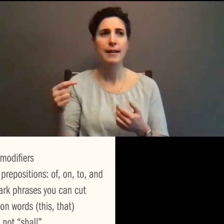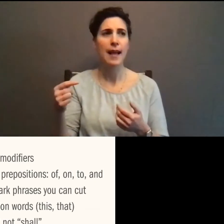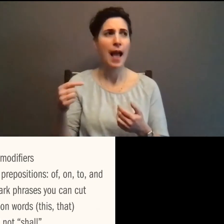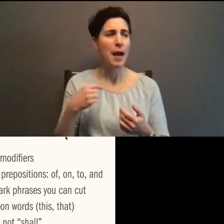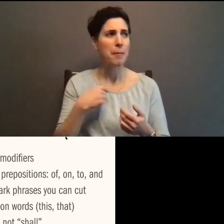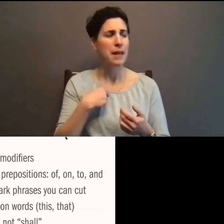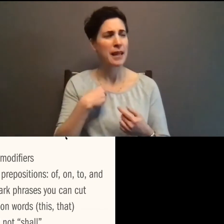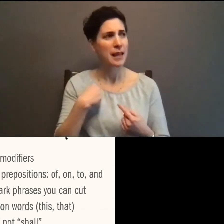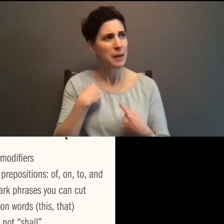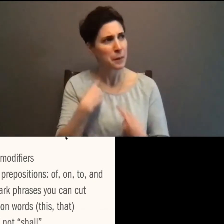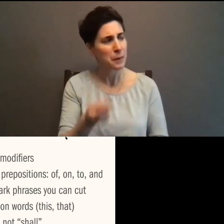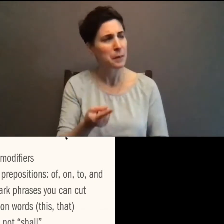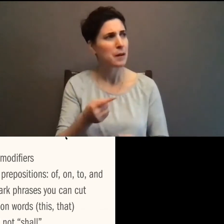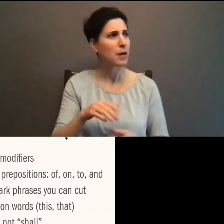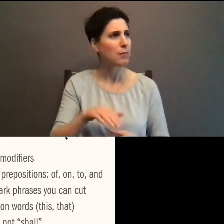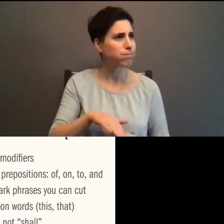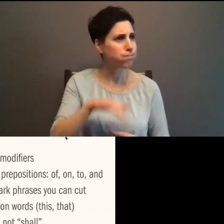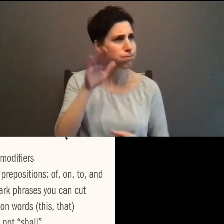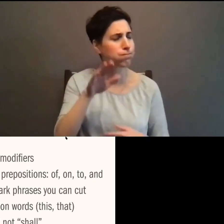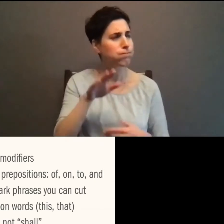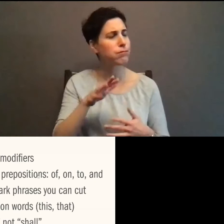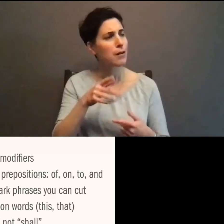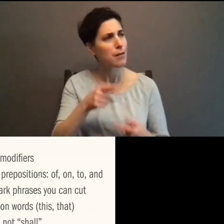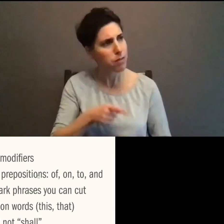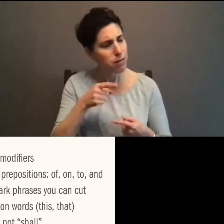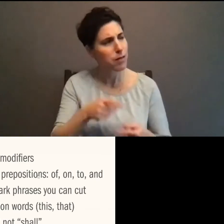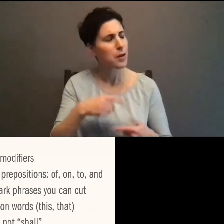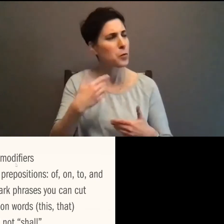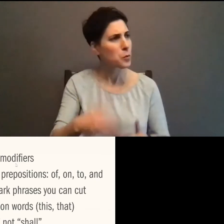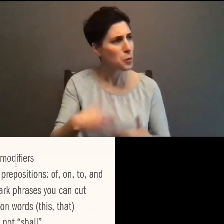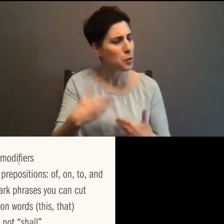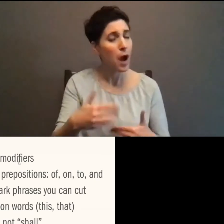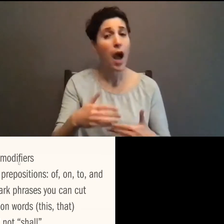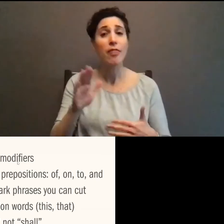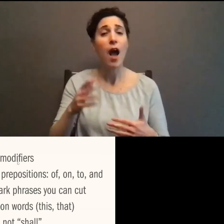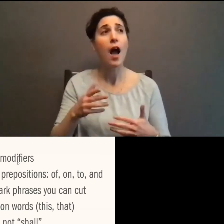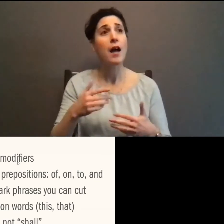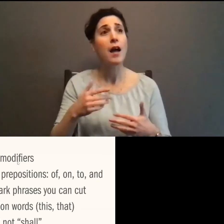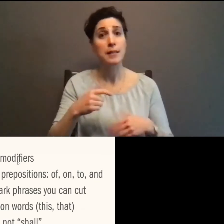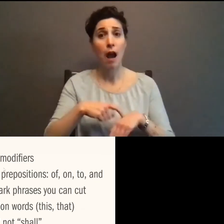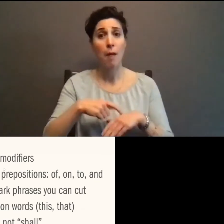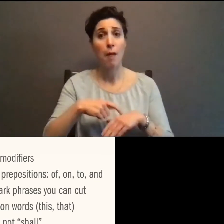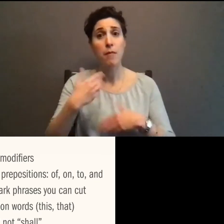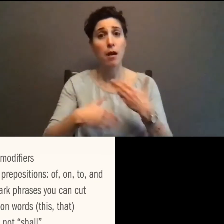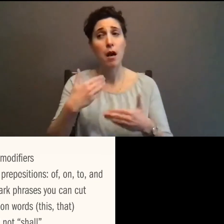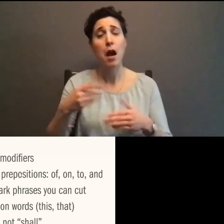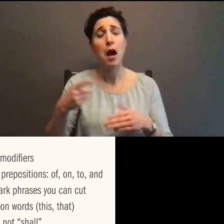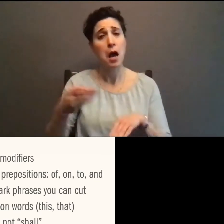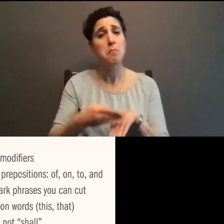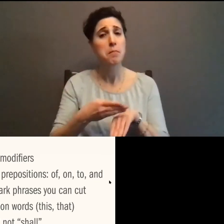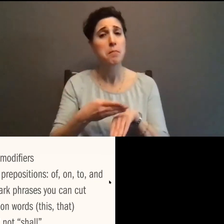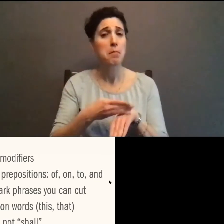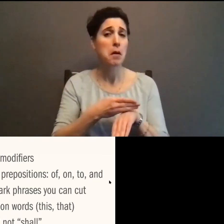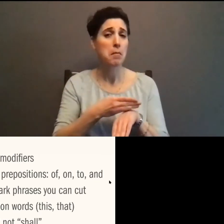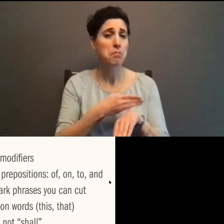they had at the start and that it got better over time. Um, but yeah,